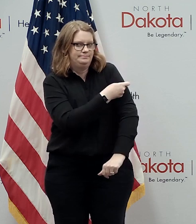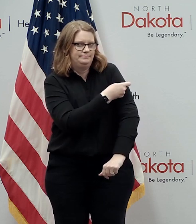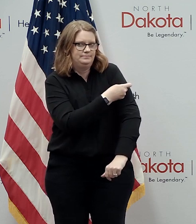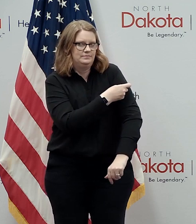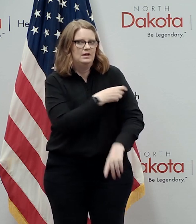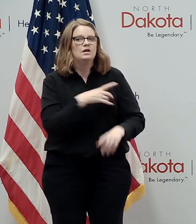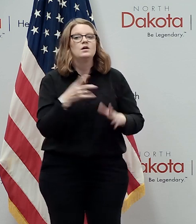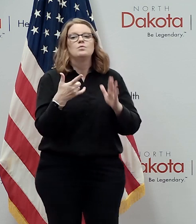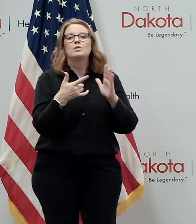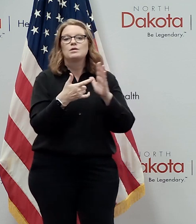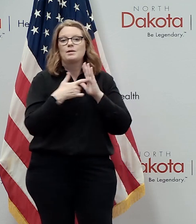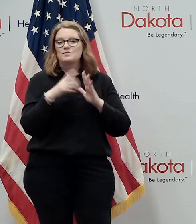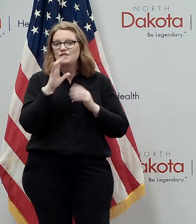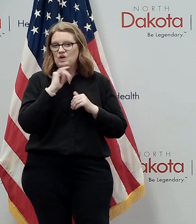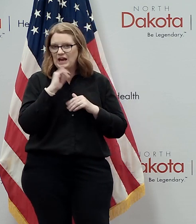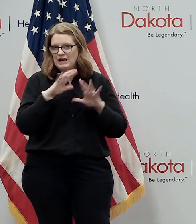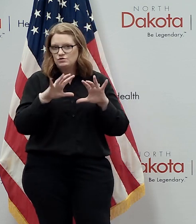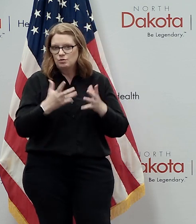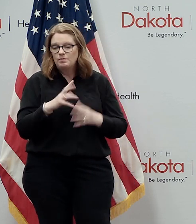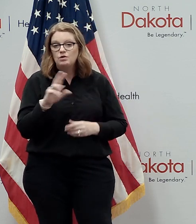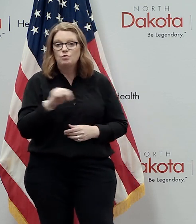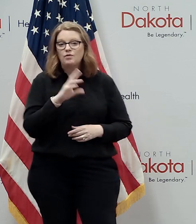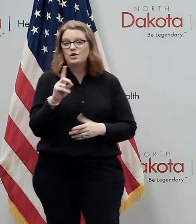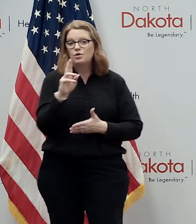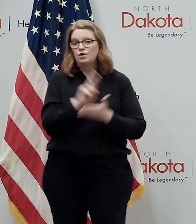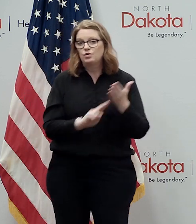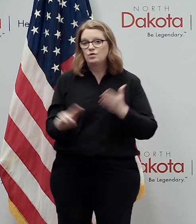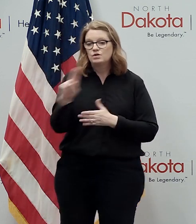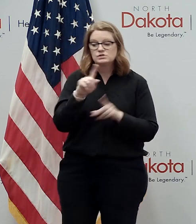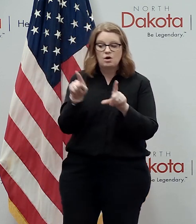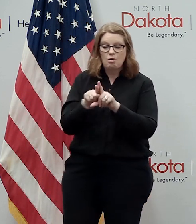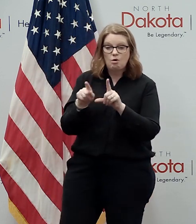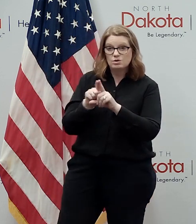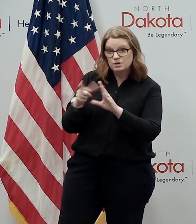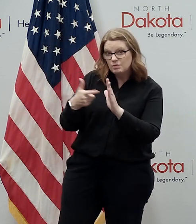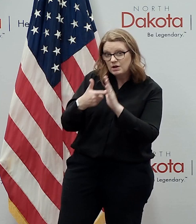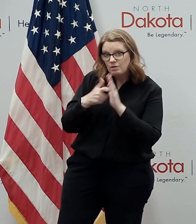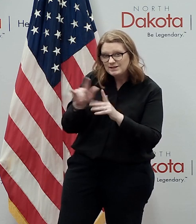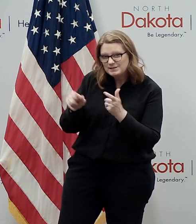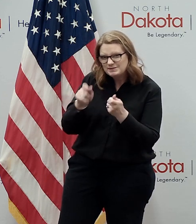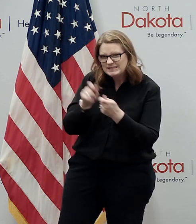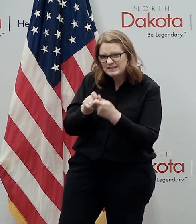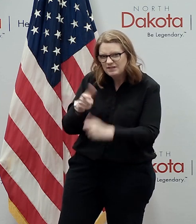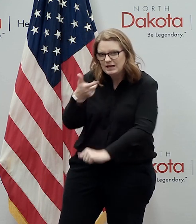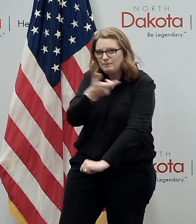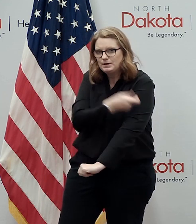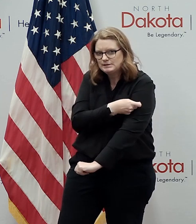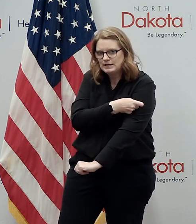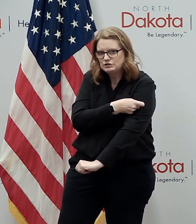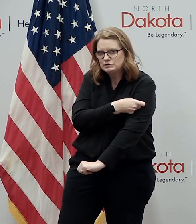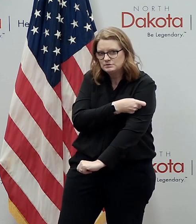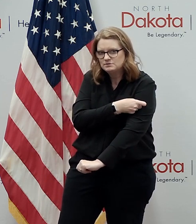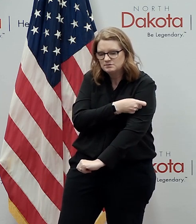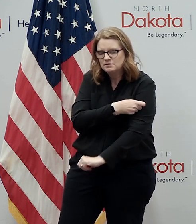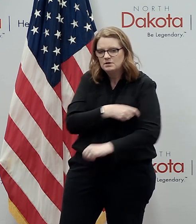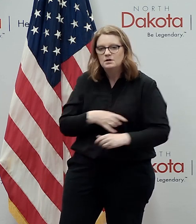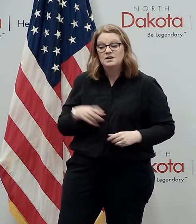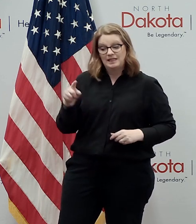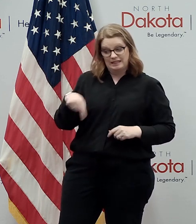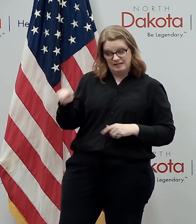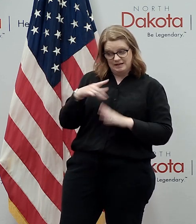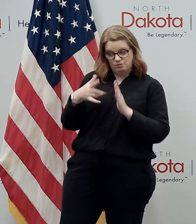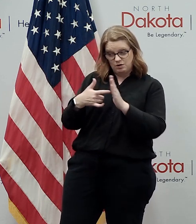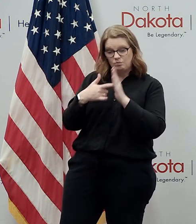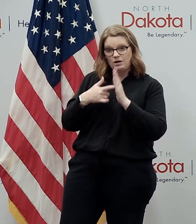requirements for their age group north dakota universities also require certain immunizations these requirements